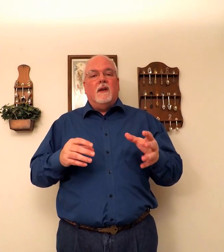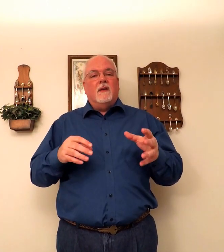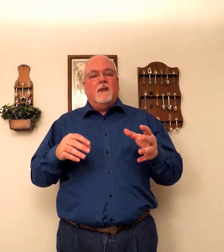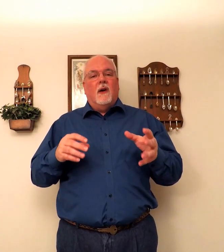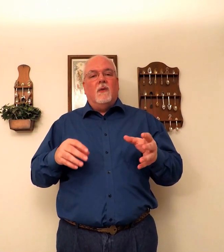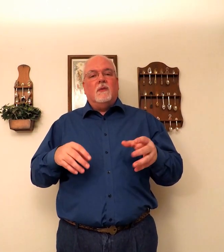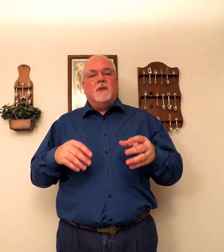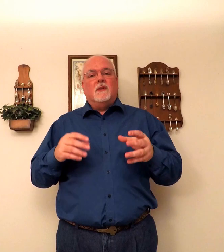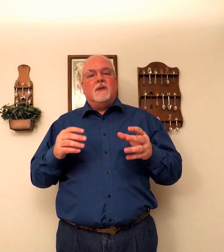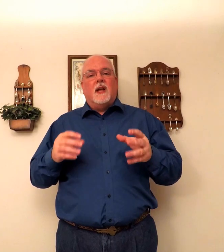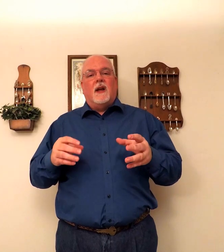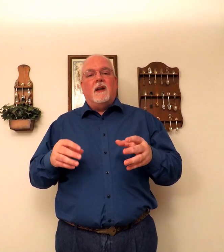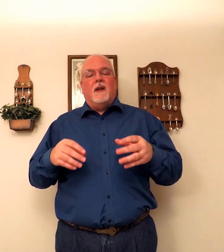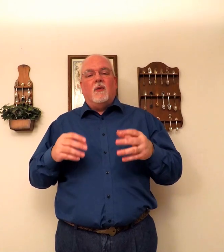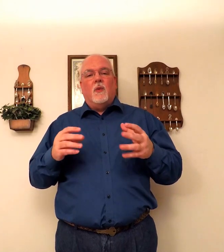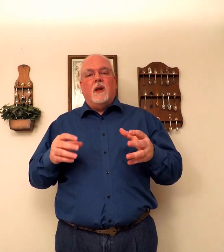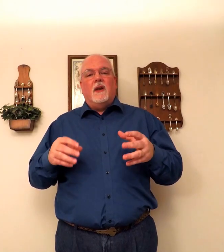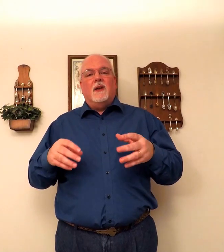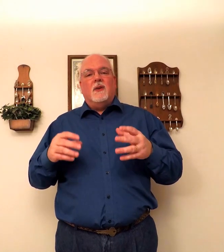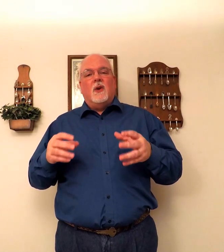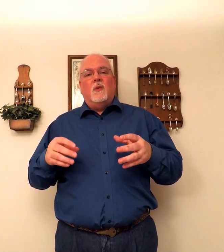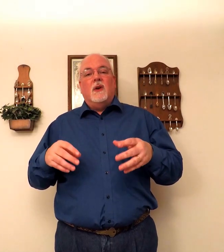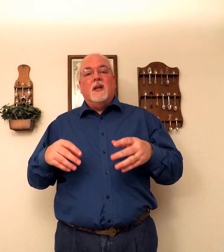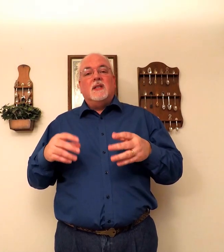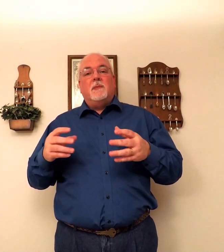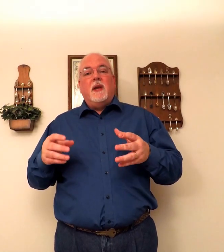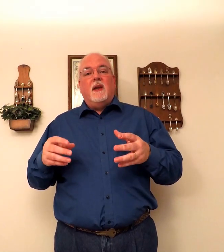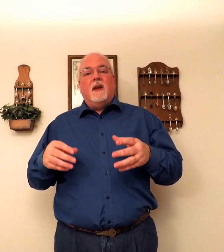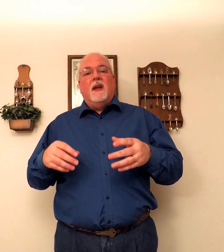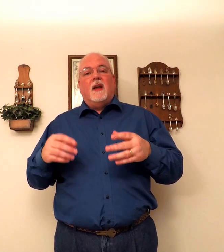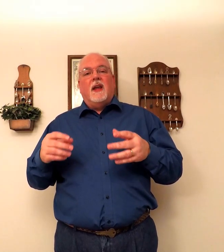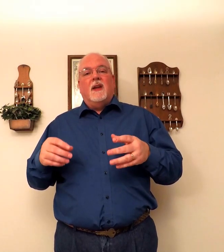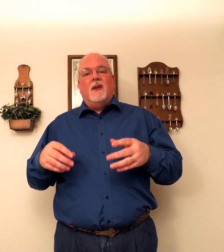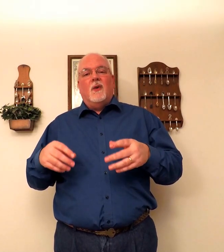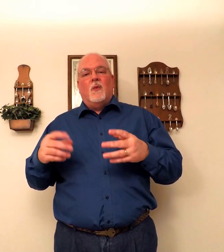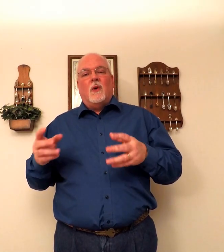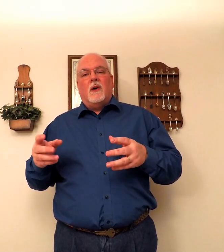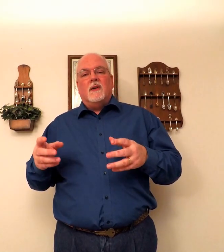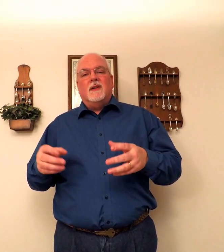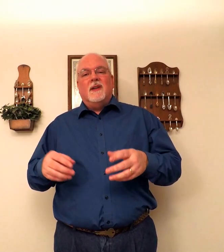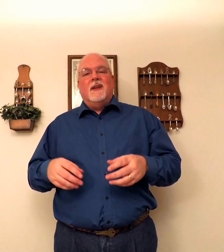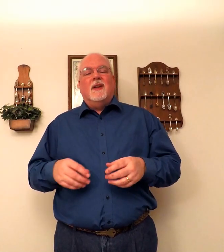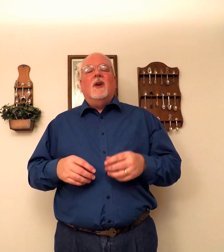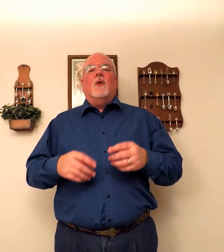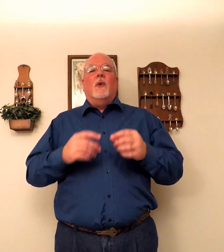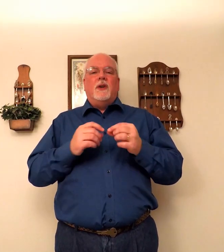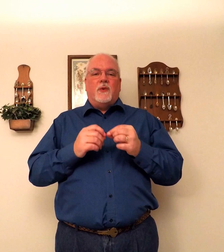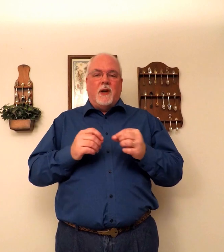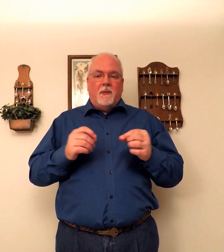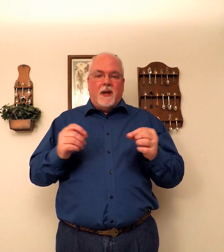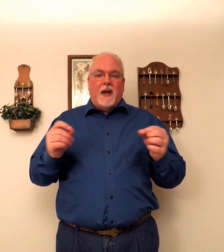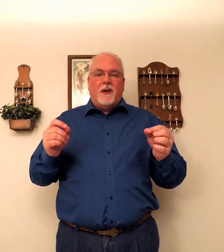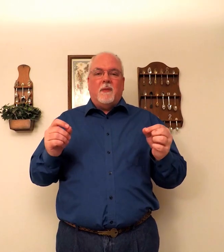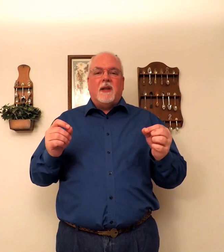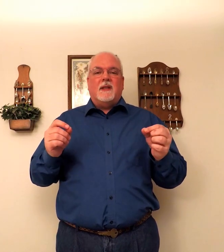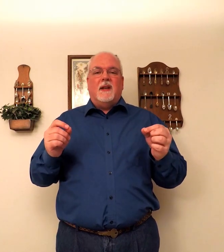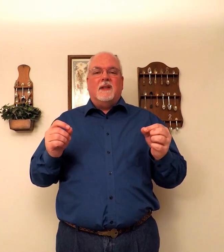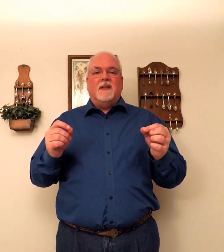don't sign. We don't speak in words. We string them together to make sentences.